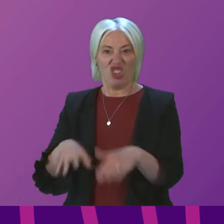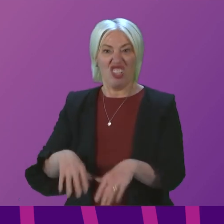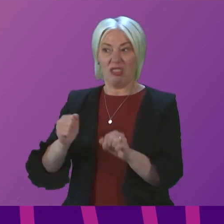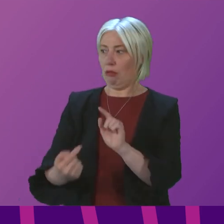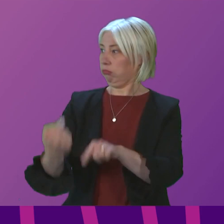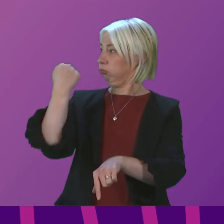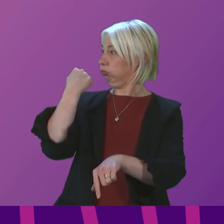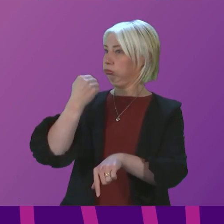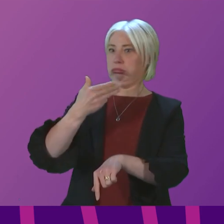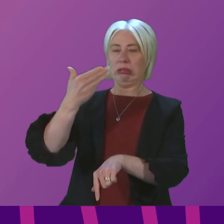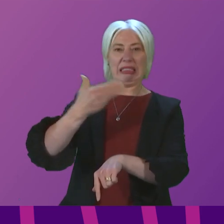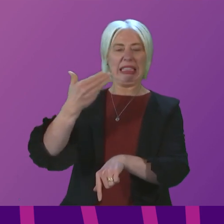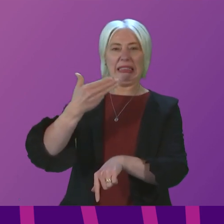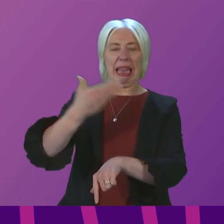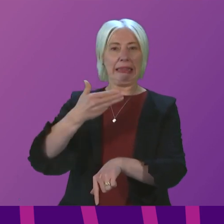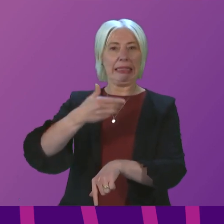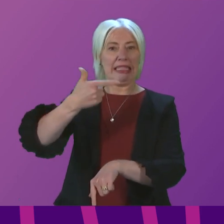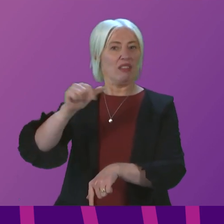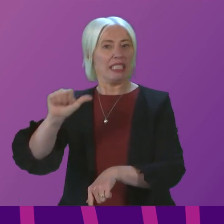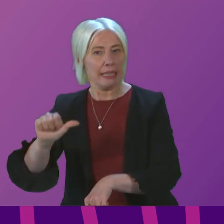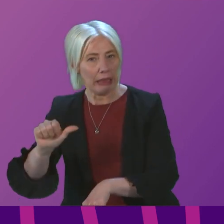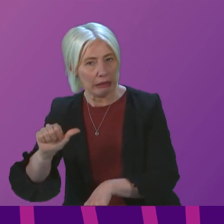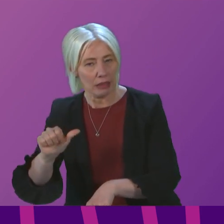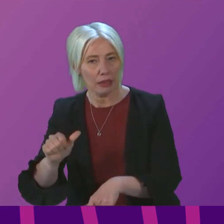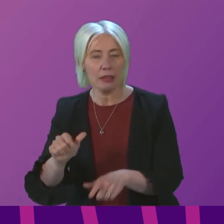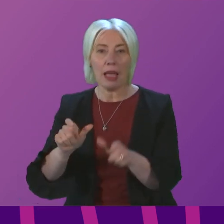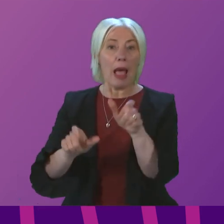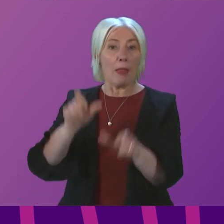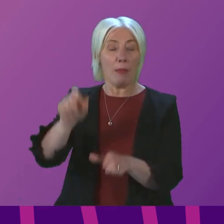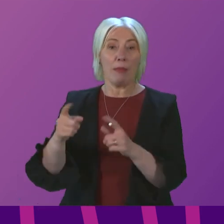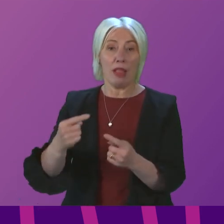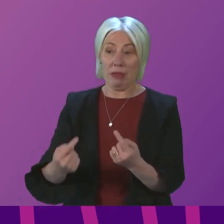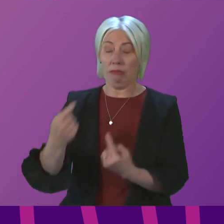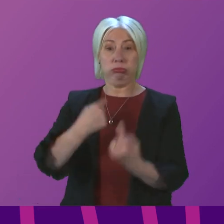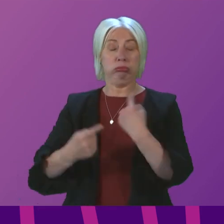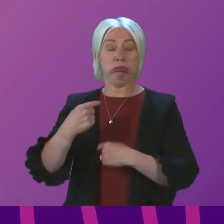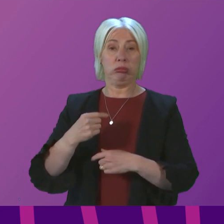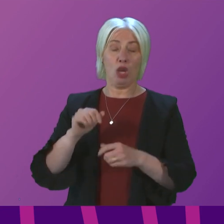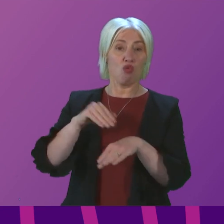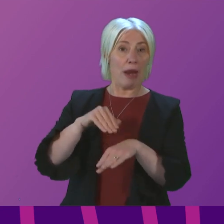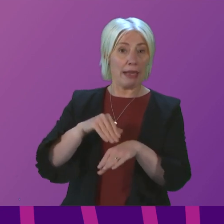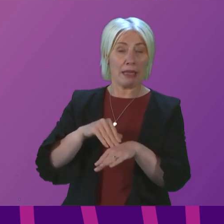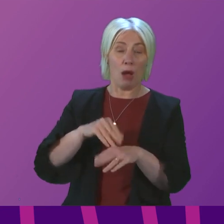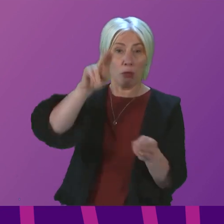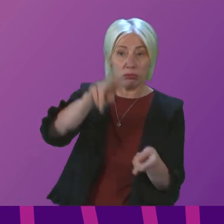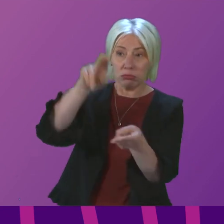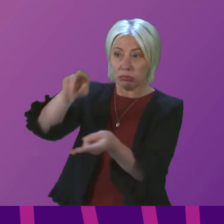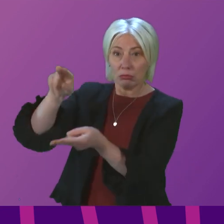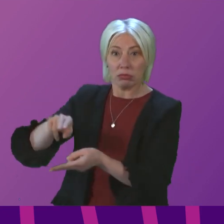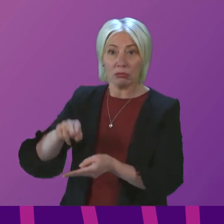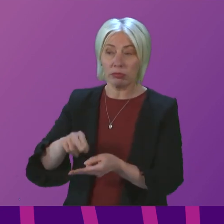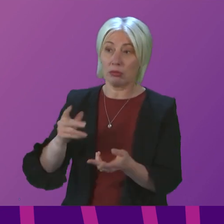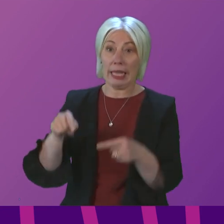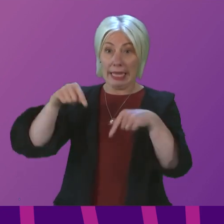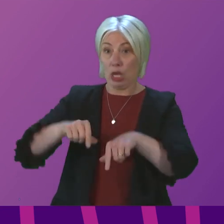1976. And those who experience crime down and lower than in other parts of the